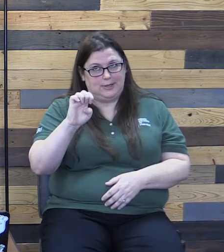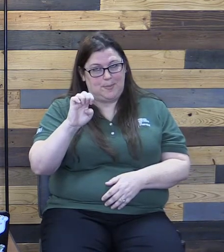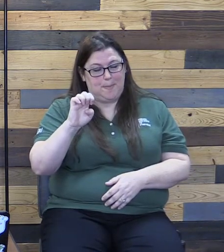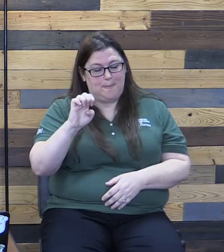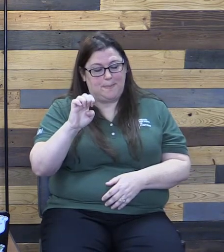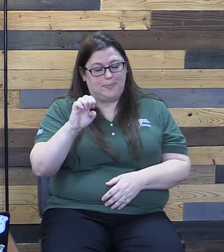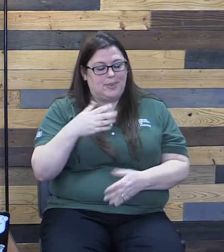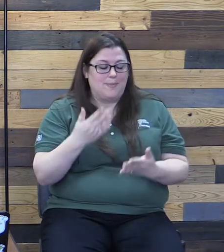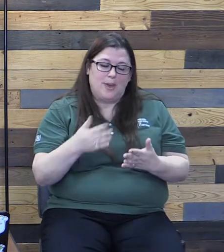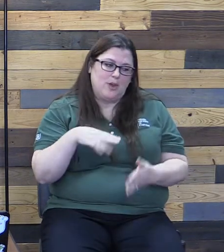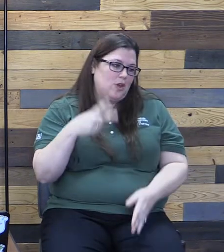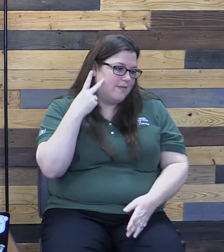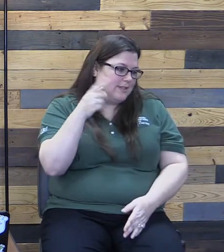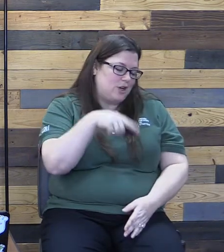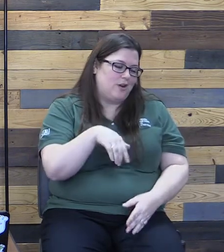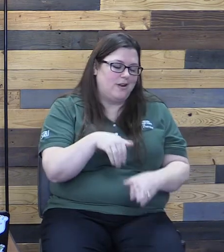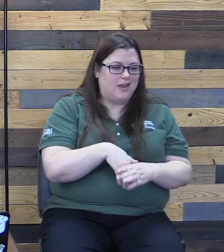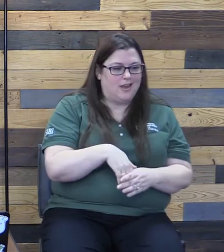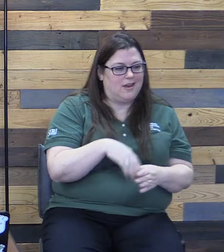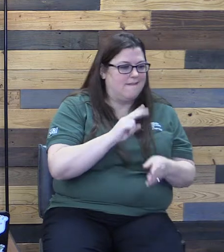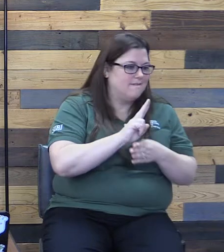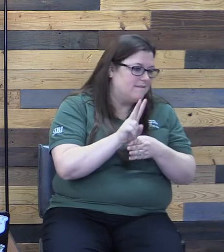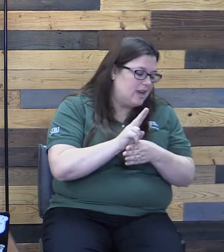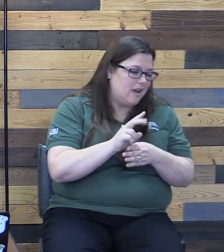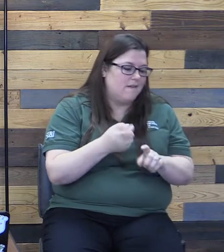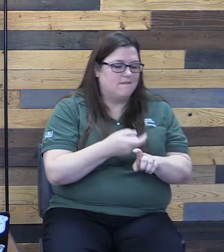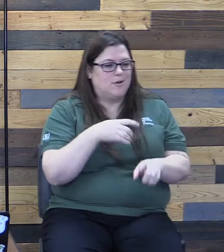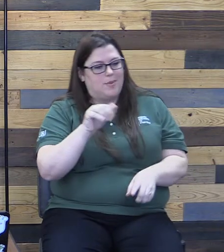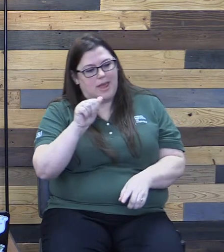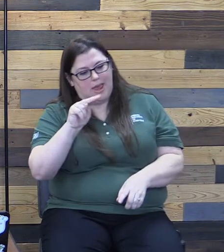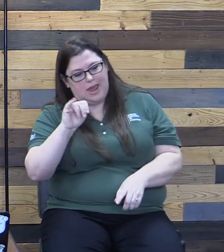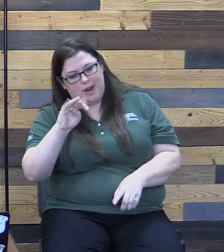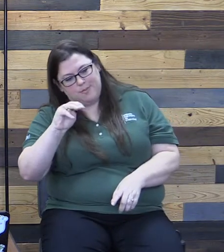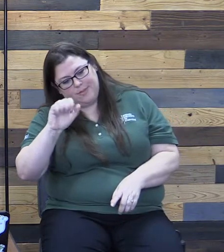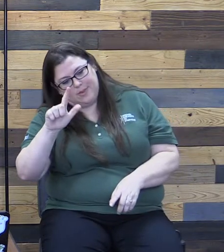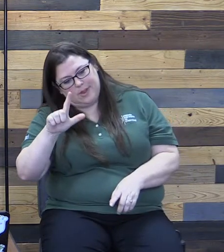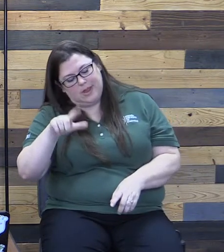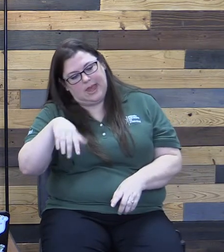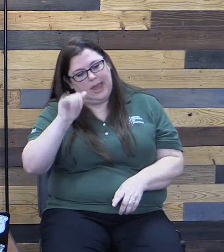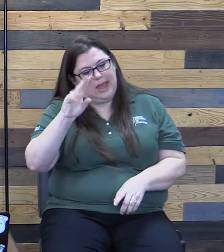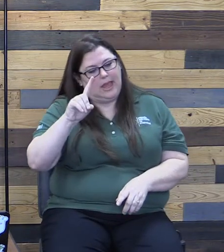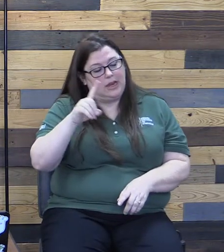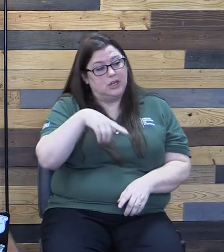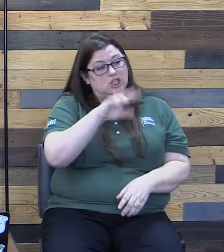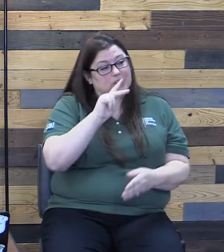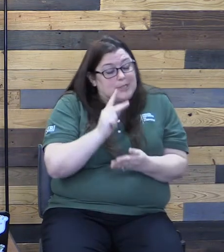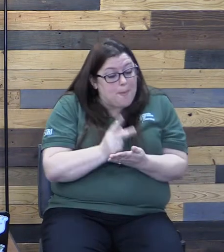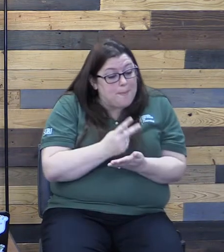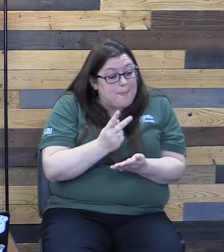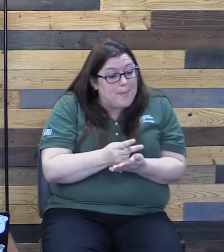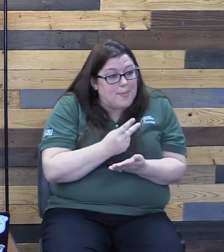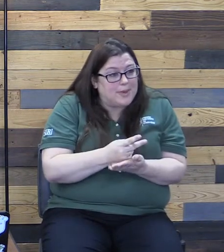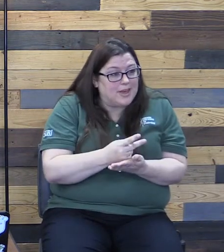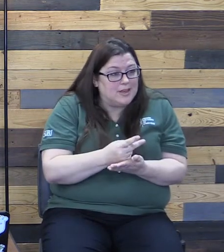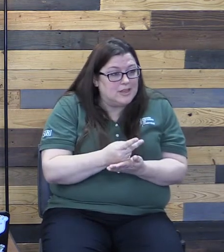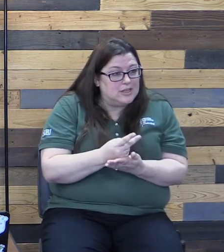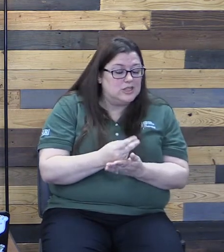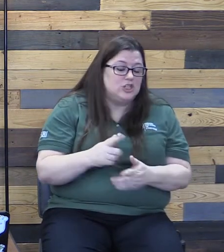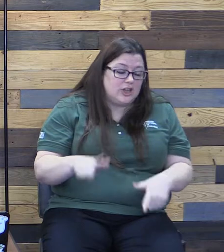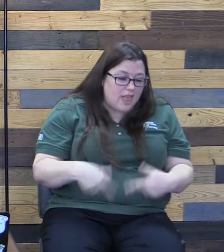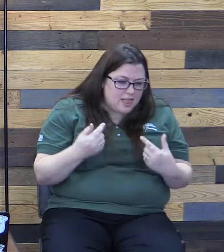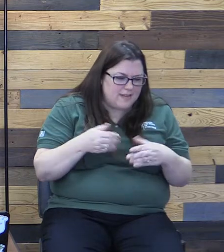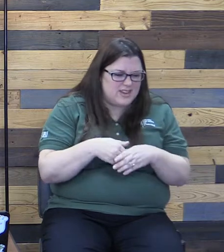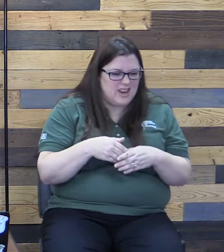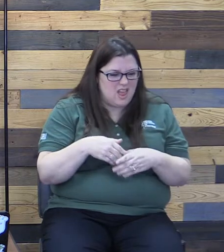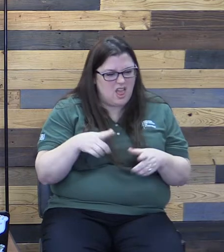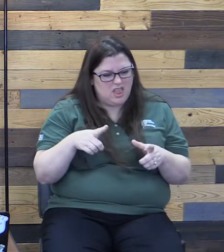You might have seen her in one of the viral videos from Animal Aid. Jessie is a puppy who happened to be living in a lot,